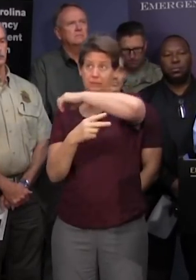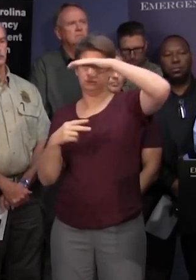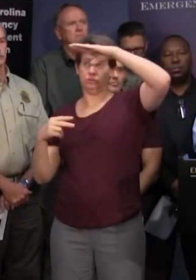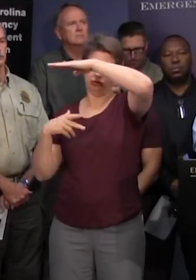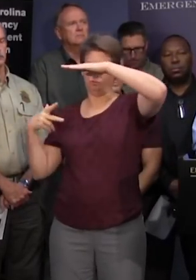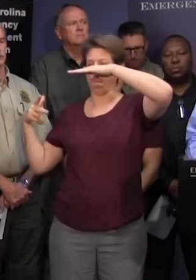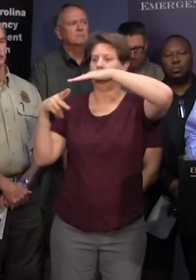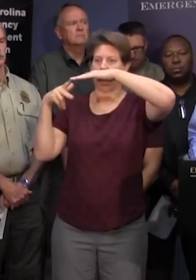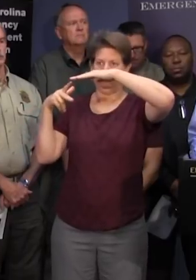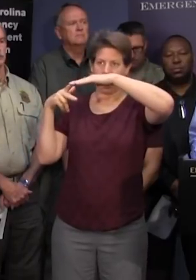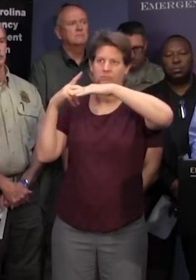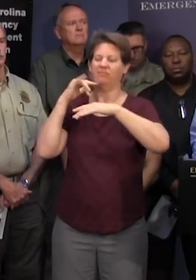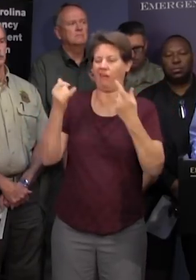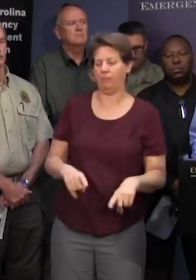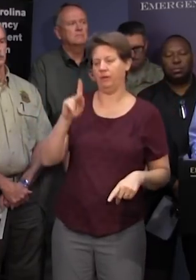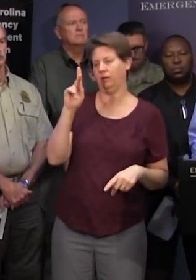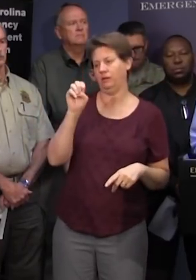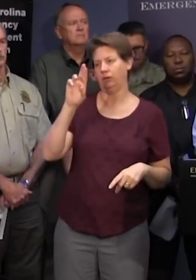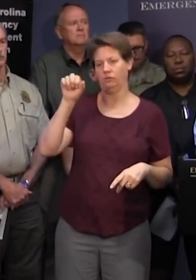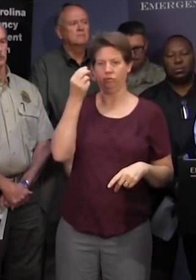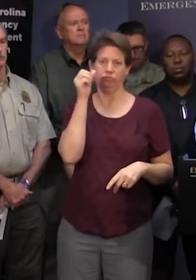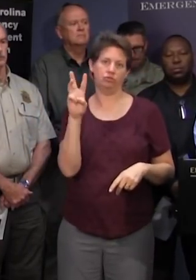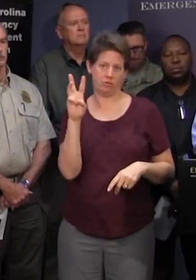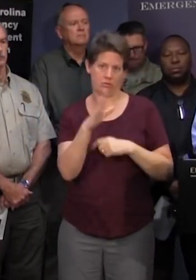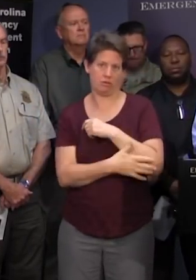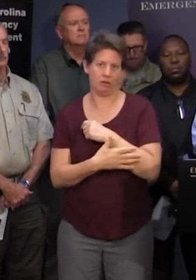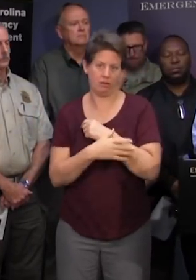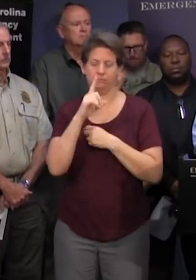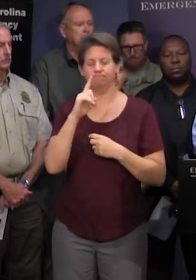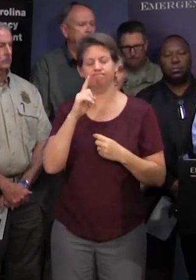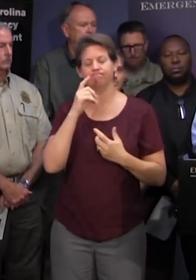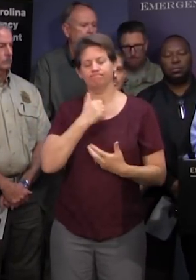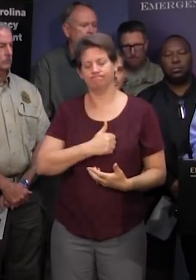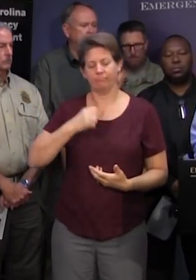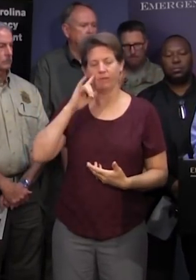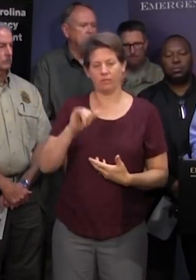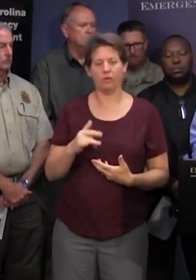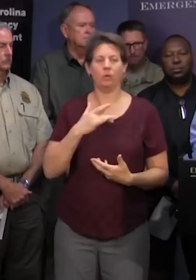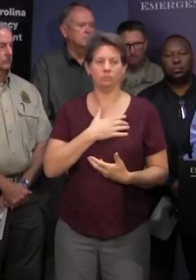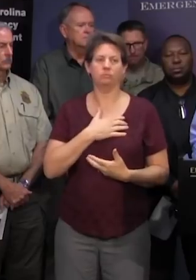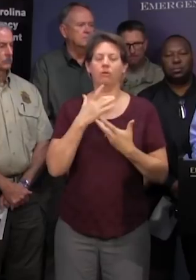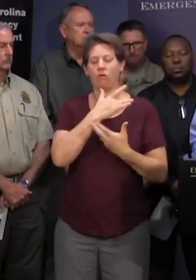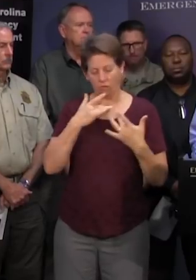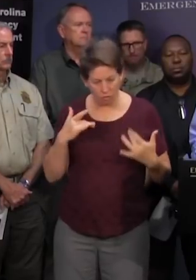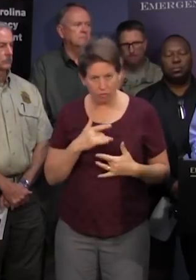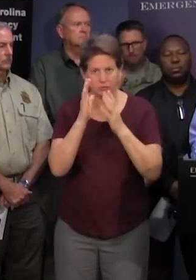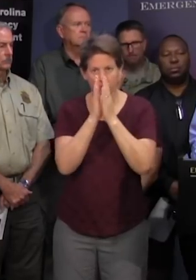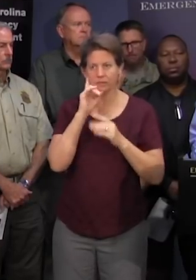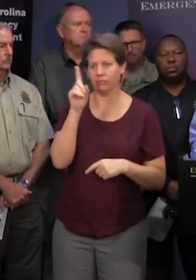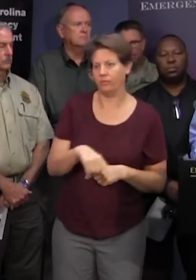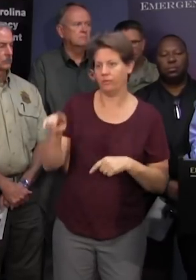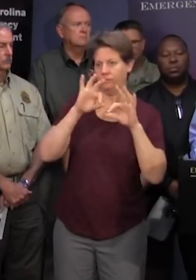kershaw county we are most sorry for those losses in our hearts and prayers but with the families and loved ones of